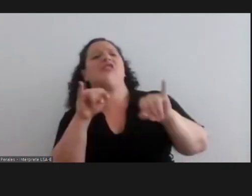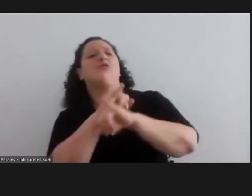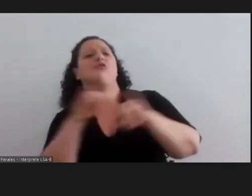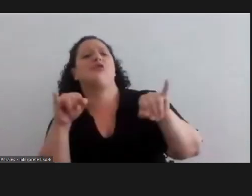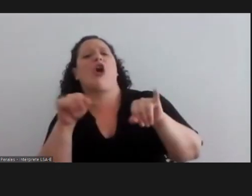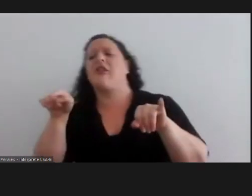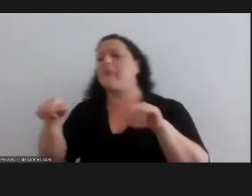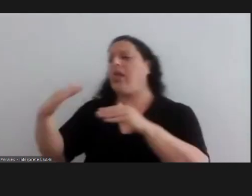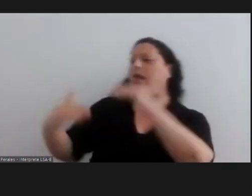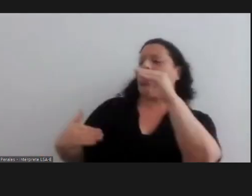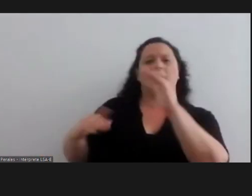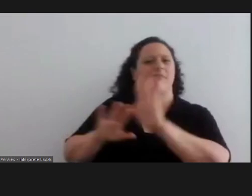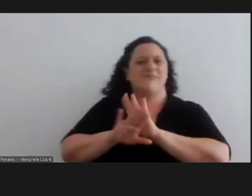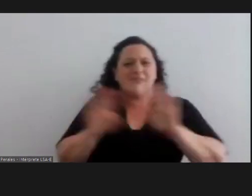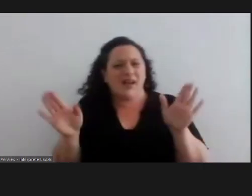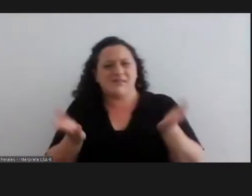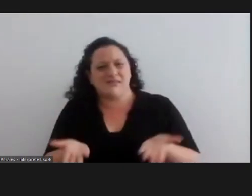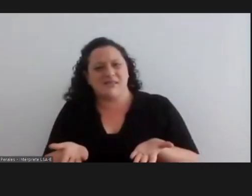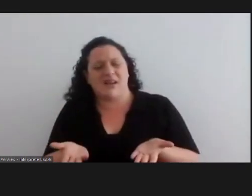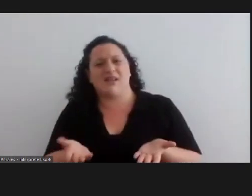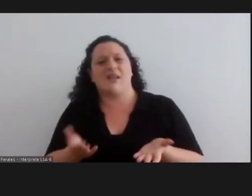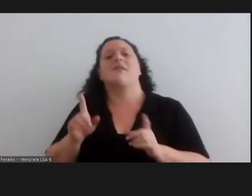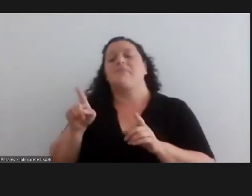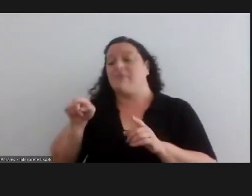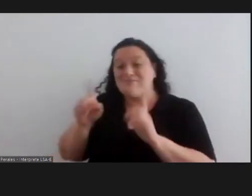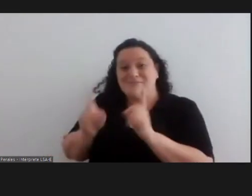postures of films they shouldn't be left in the back